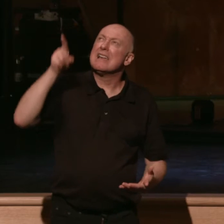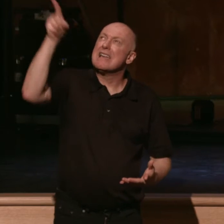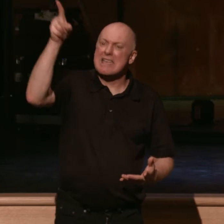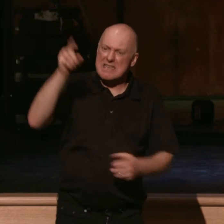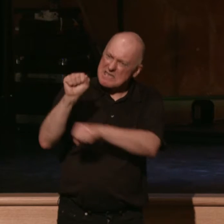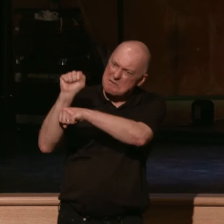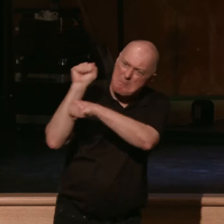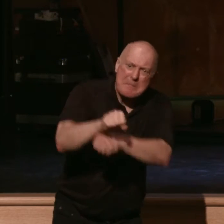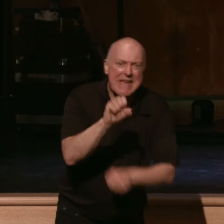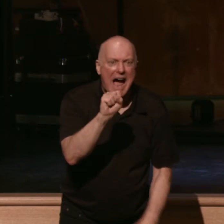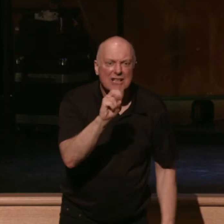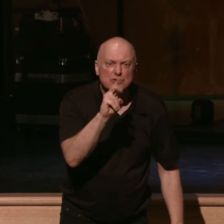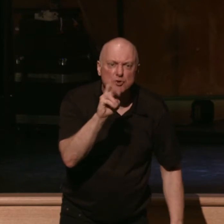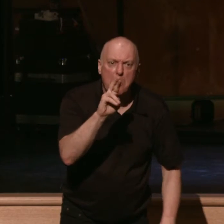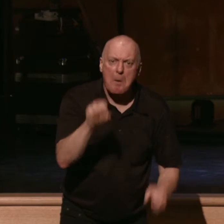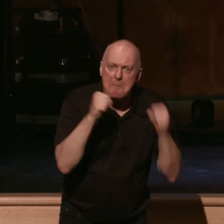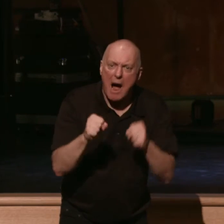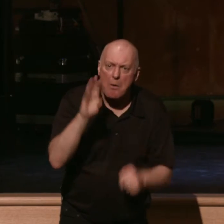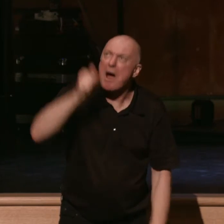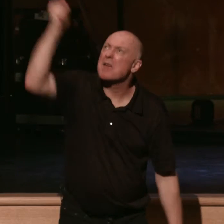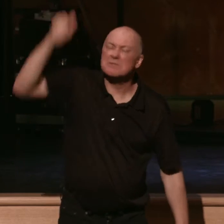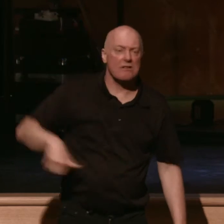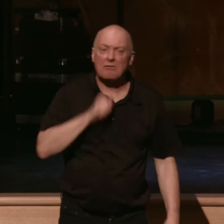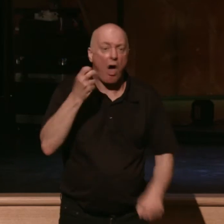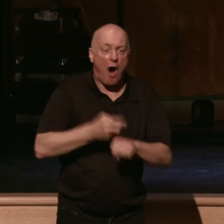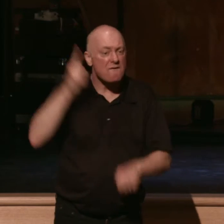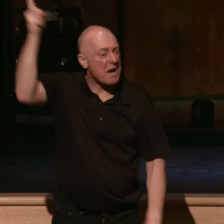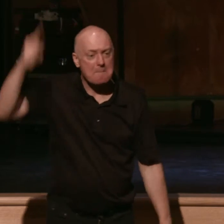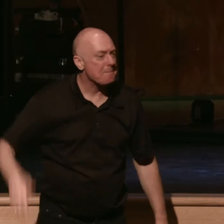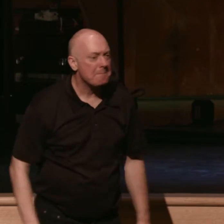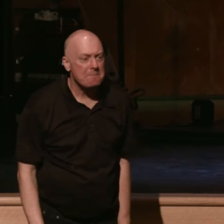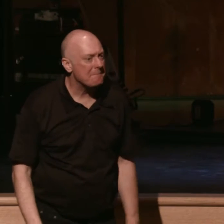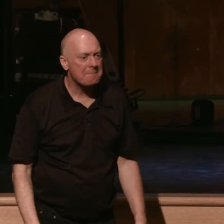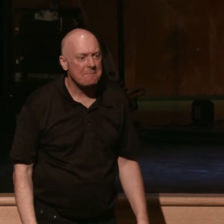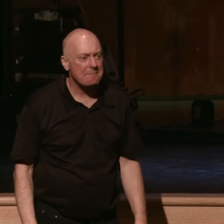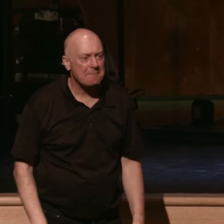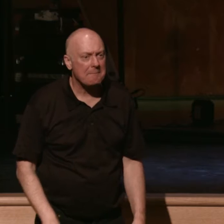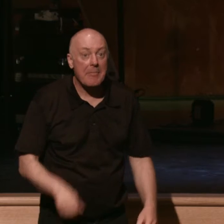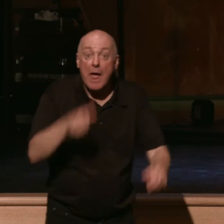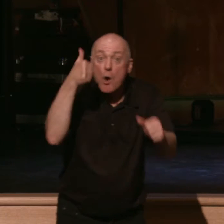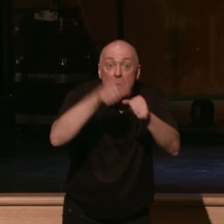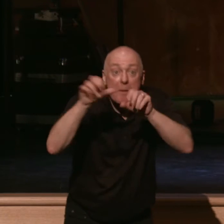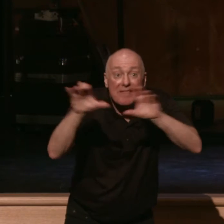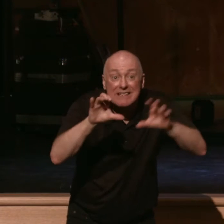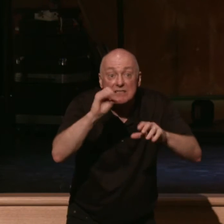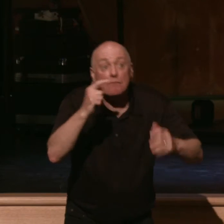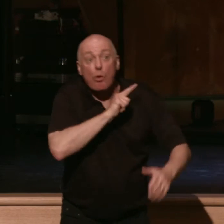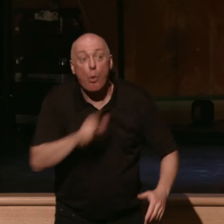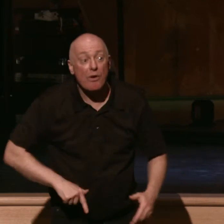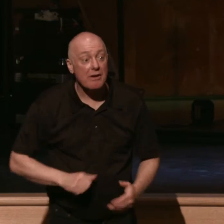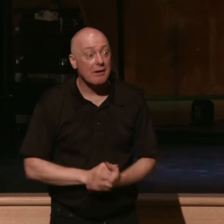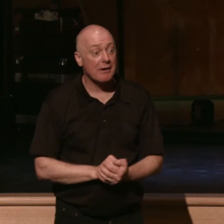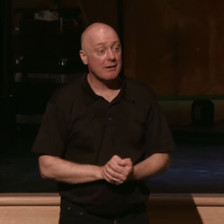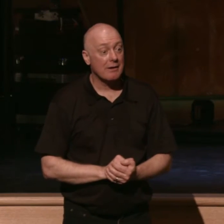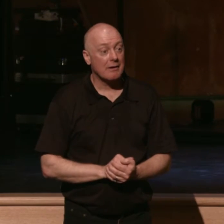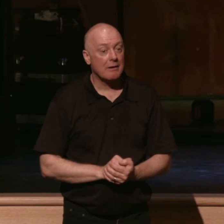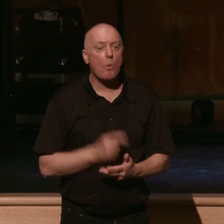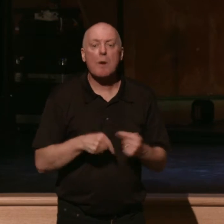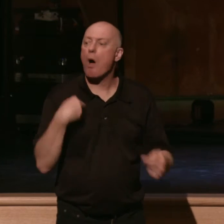by himself and it wasn't even hard for him. Do you remember the deeds of the Lord? How about for us? What has he done